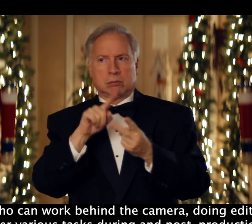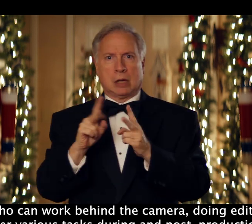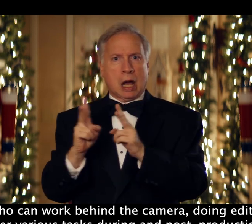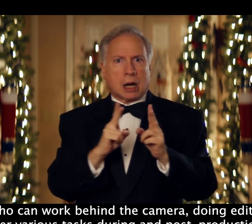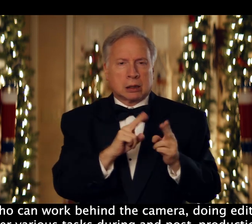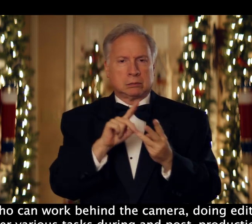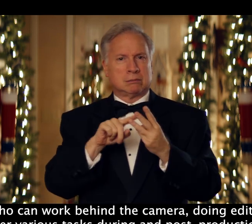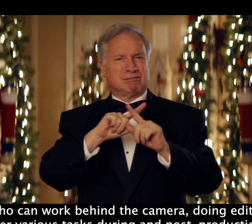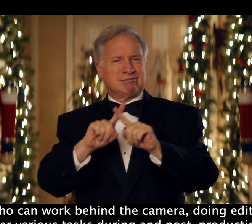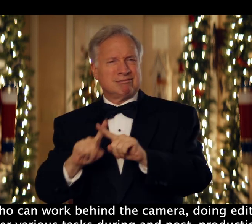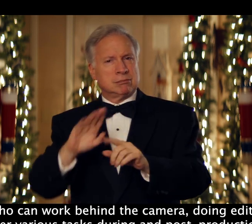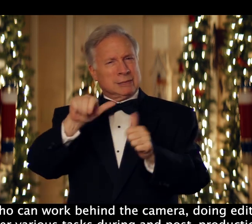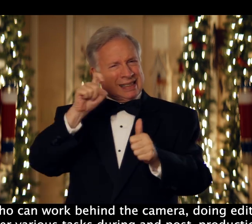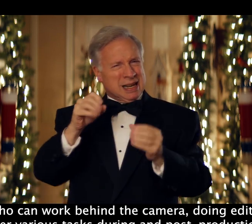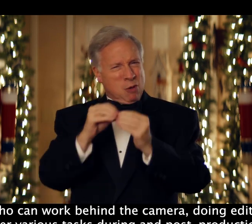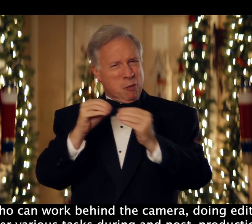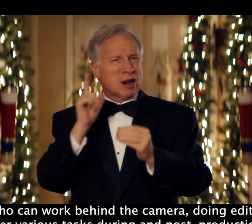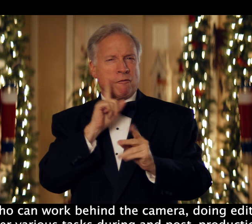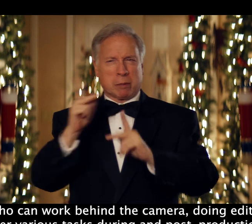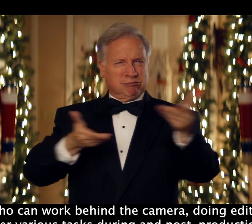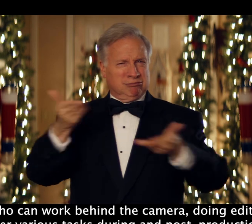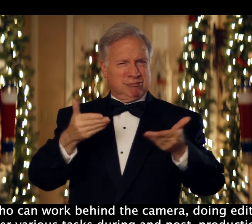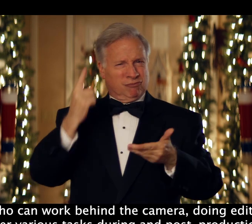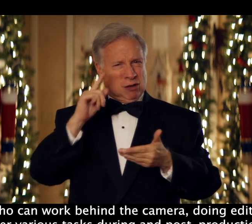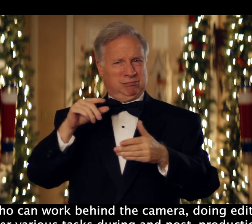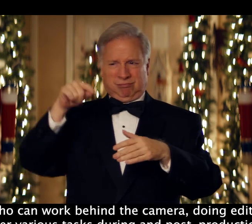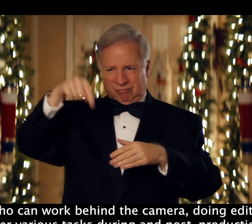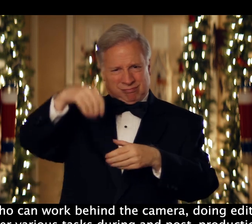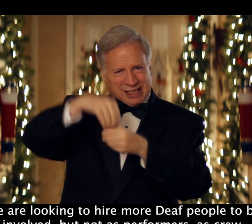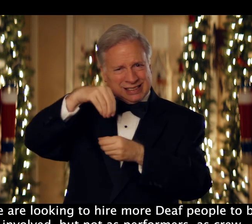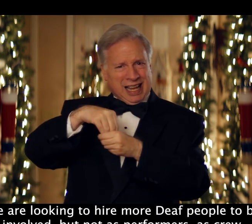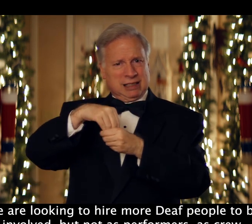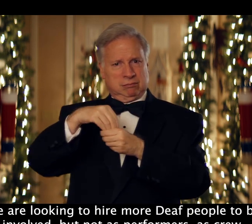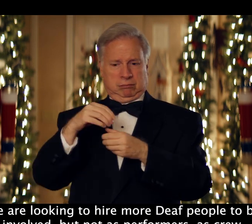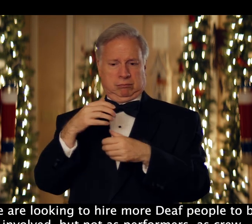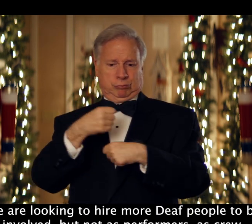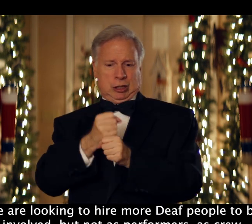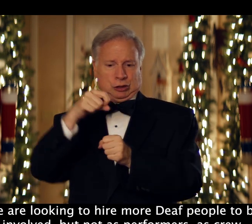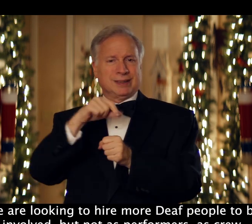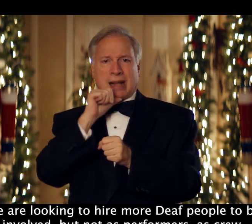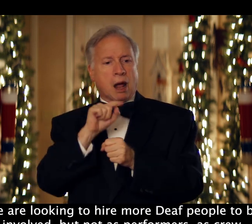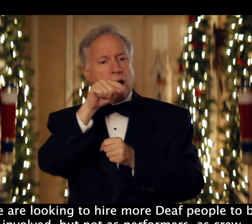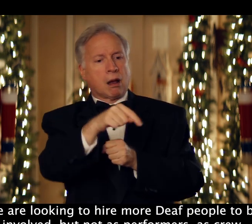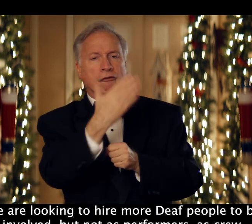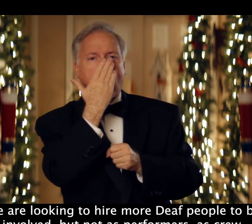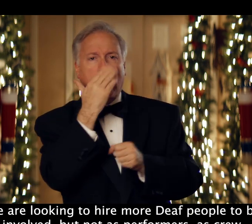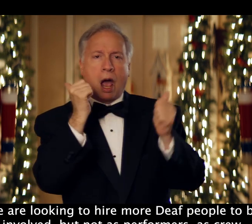doing editing, and other various tasks during and post-production. We are looking to hire more Deaf people to be involved,